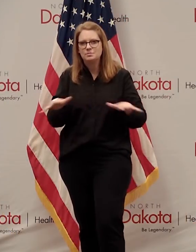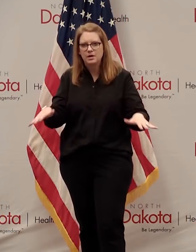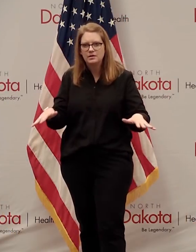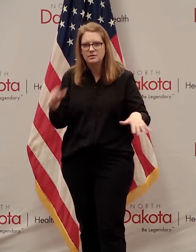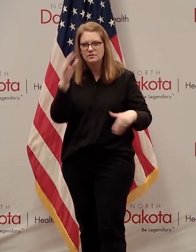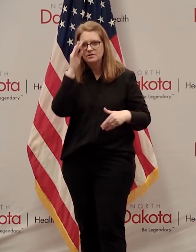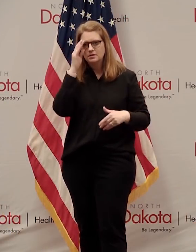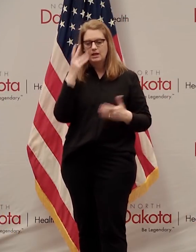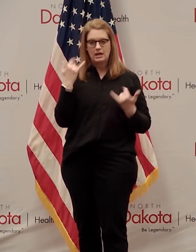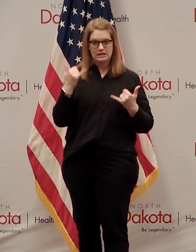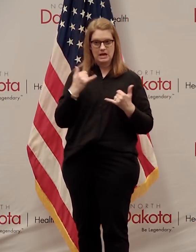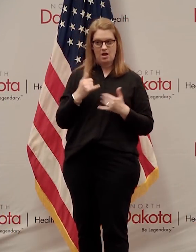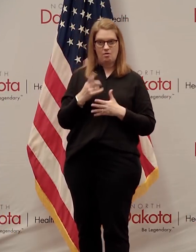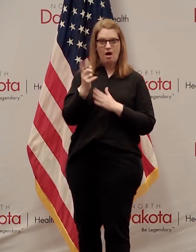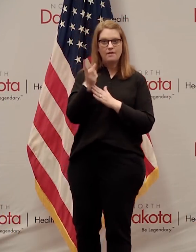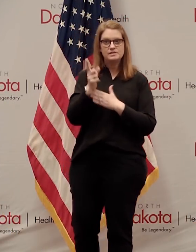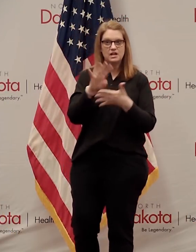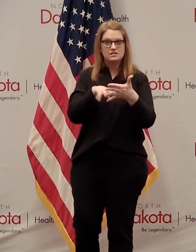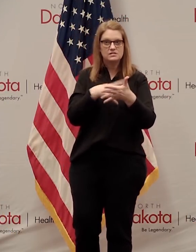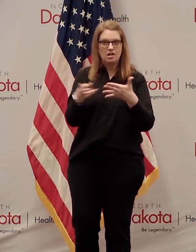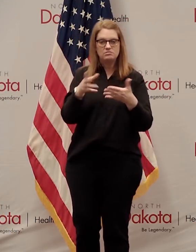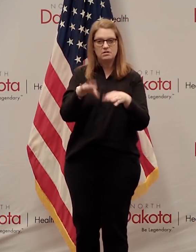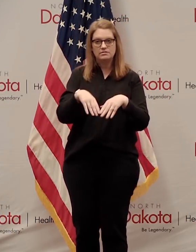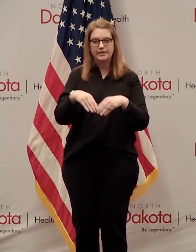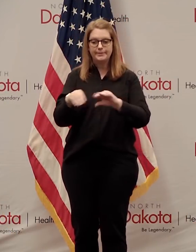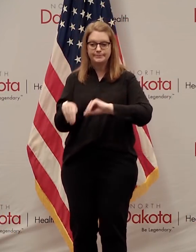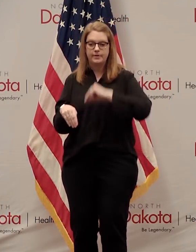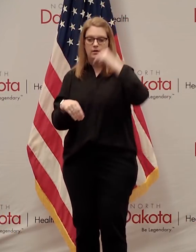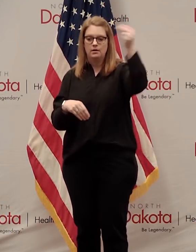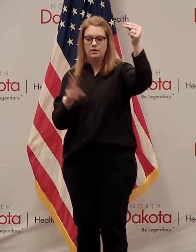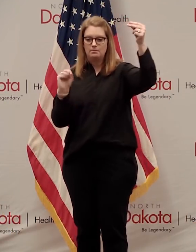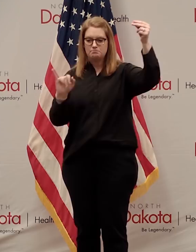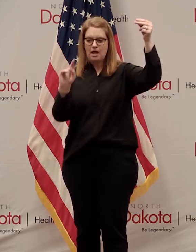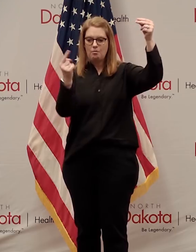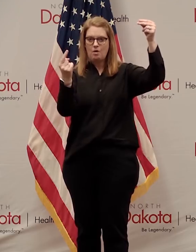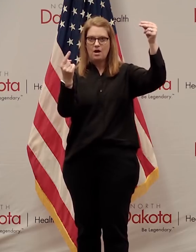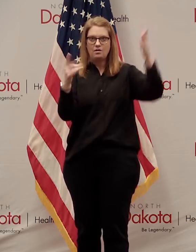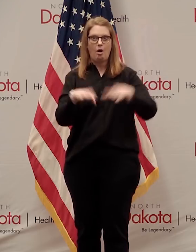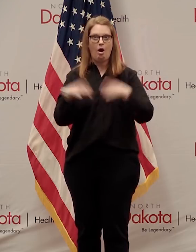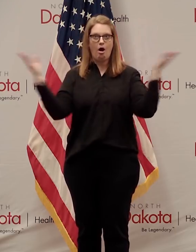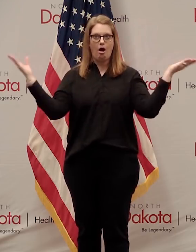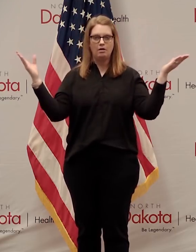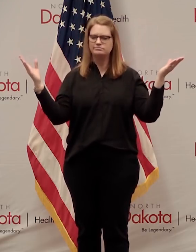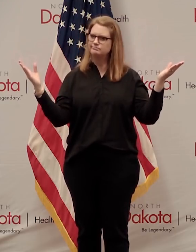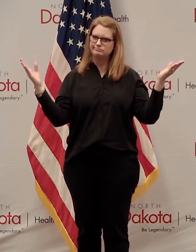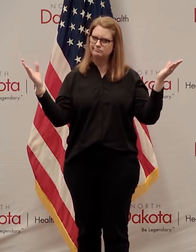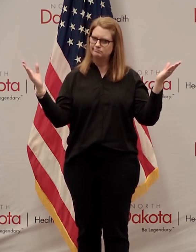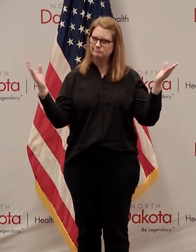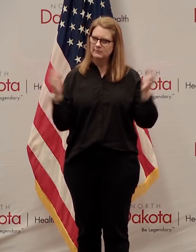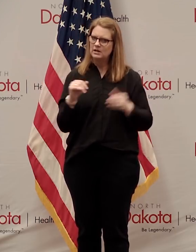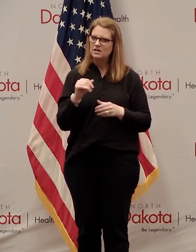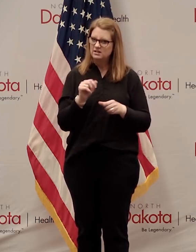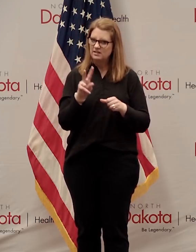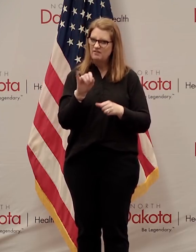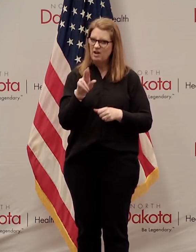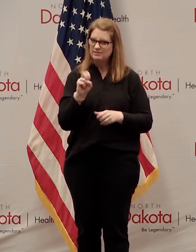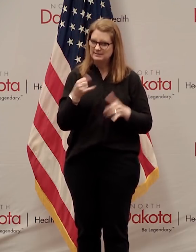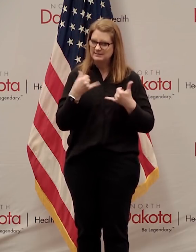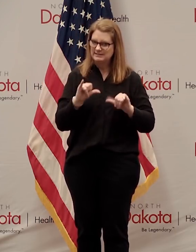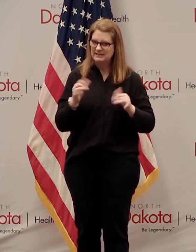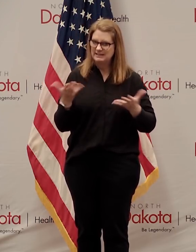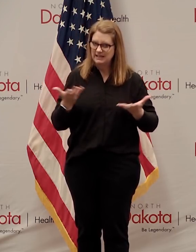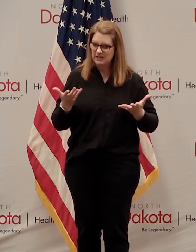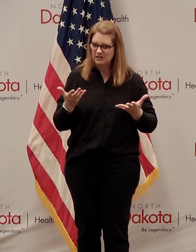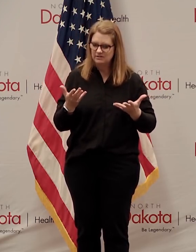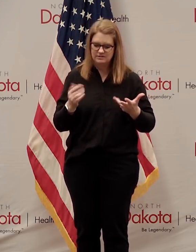because the calendar turns to May one, it doesn't mean the virus has gone away, we're just finding a new way to manage it. And we're slowing the spread with, with the